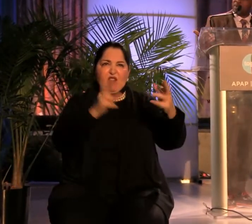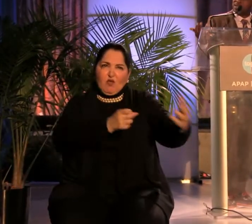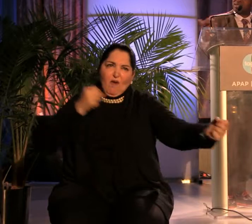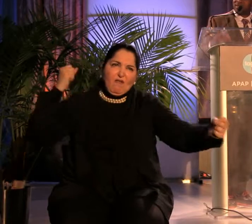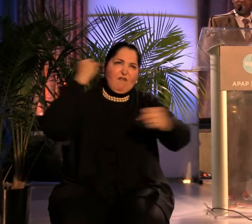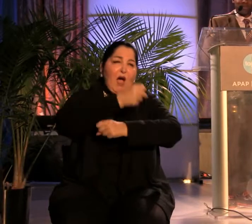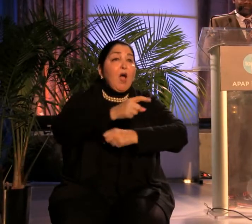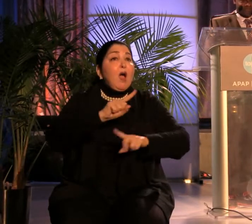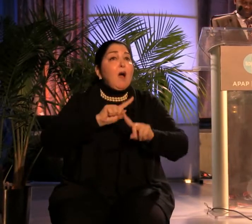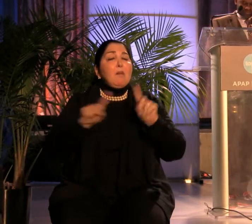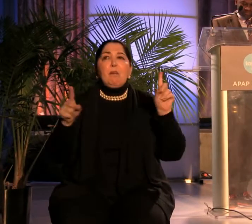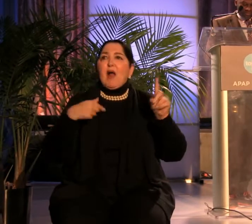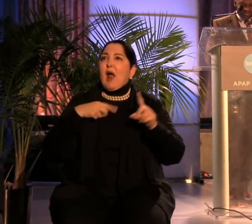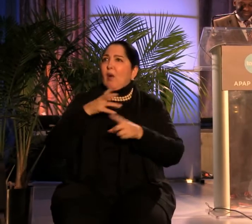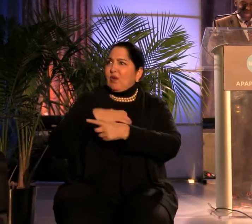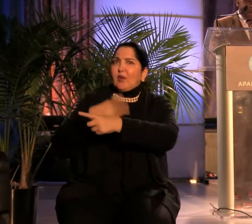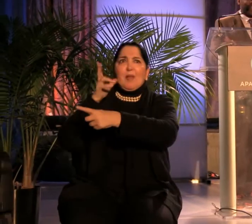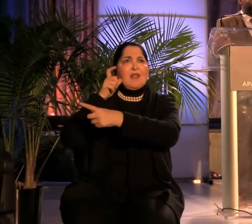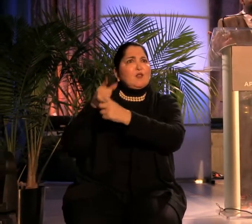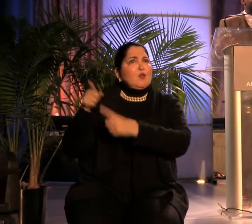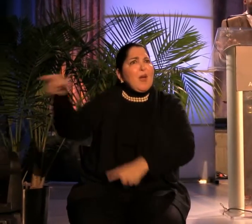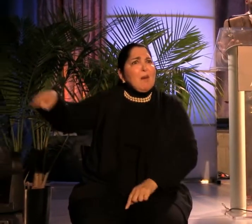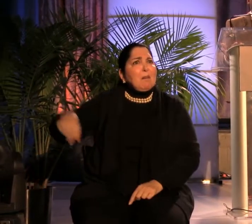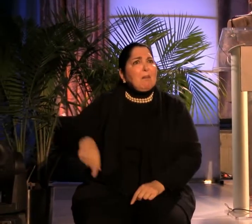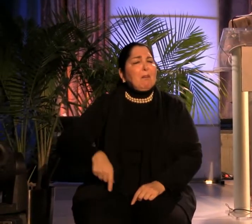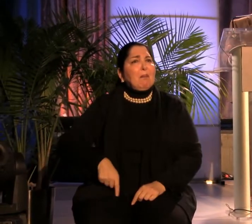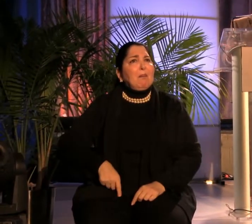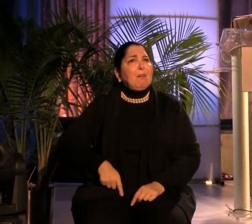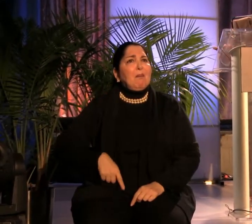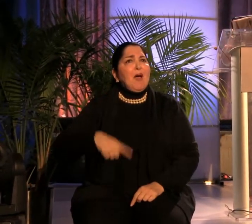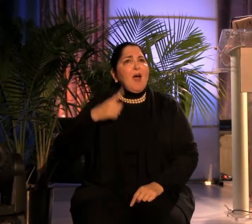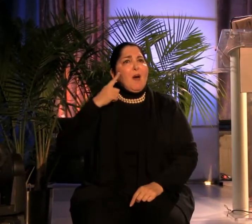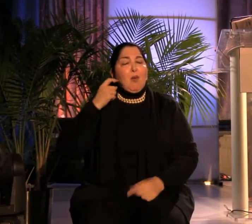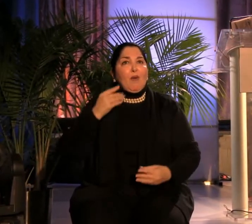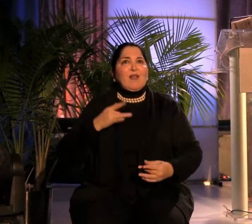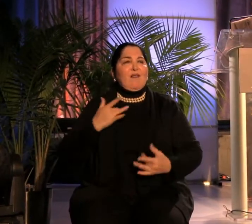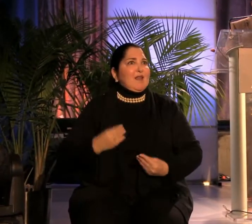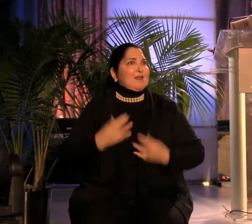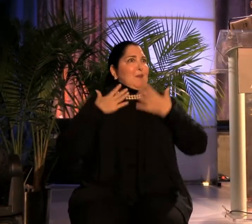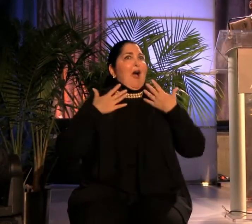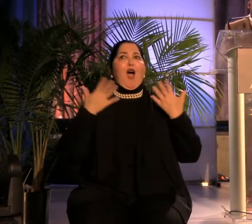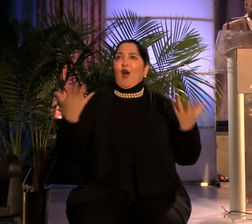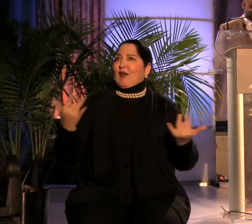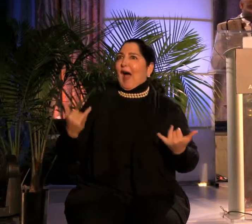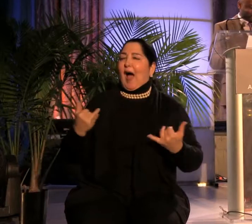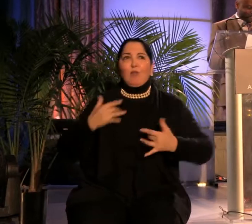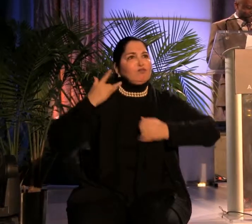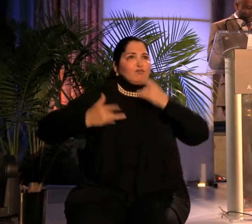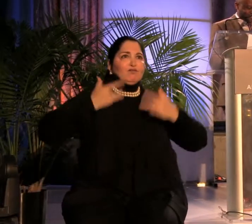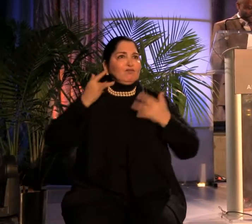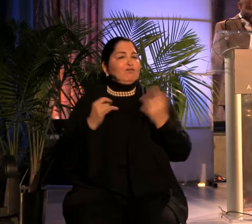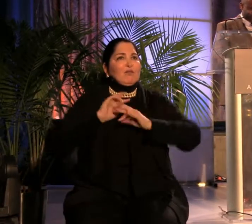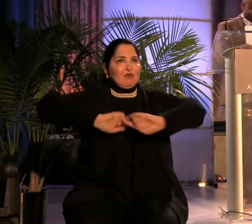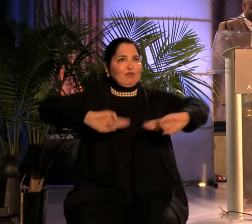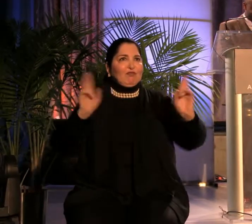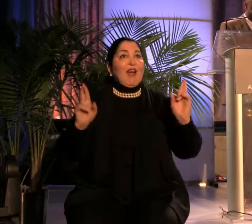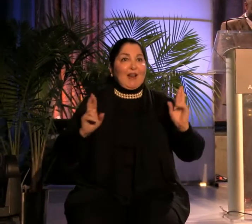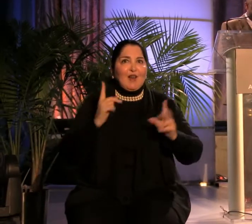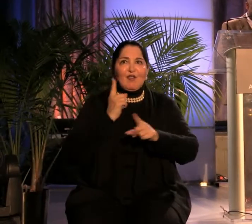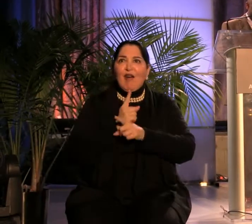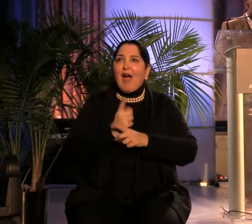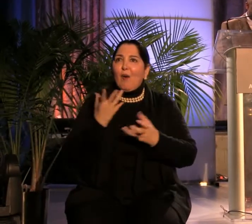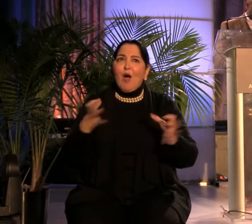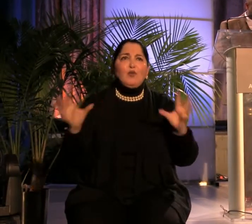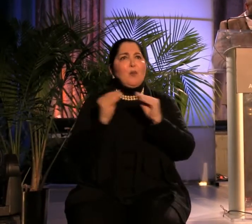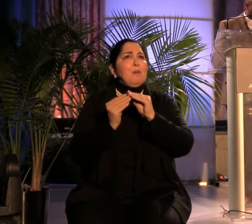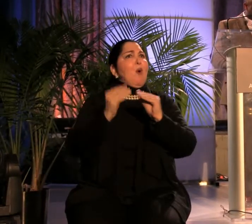I wish I'd been listening to David. Because I'm just as inspired and just as riled up. I want to, you know, do more